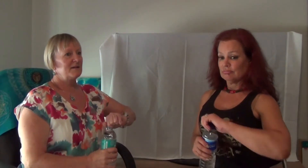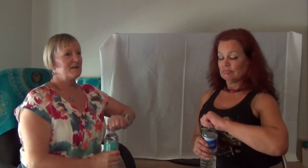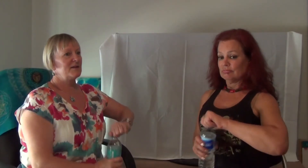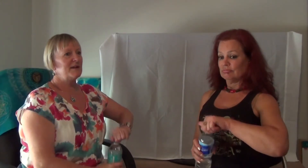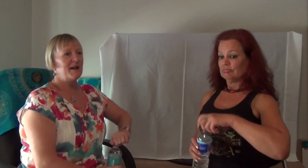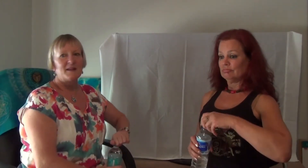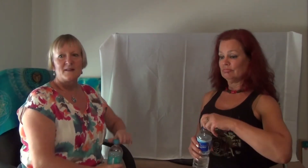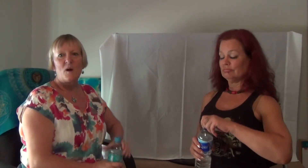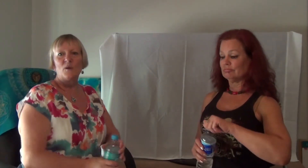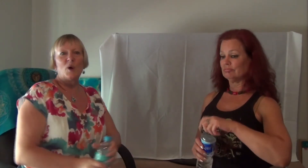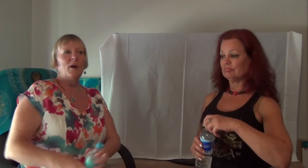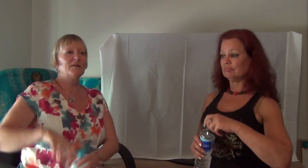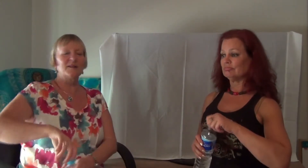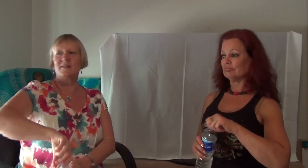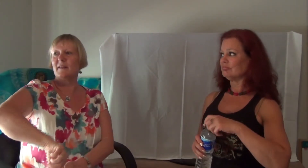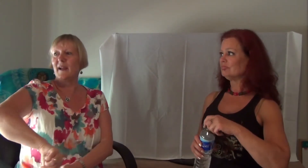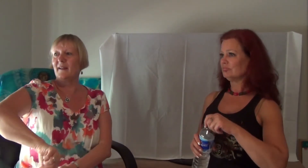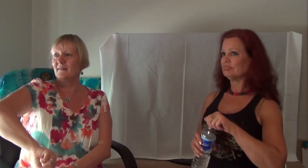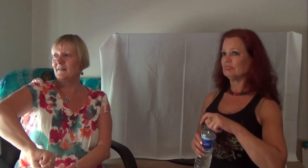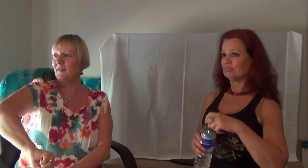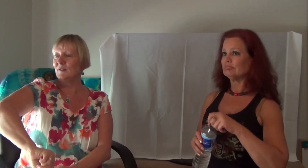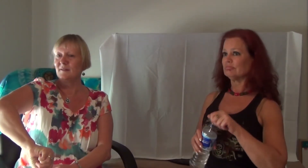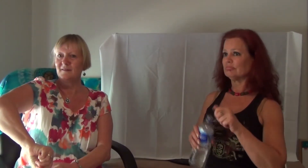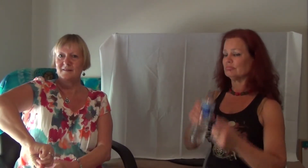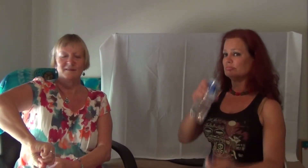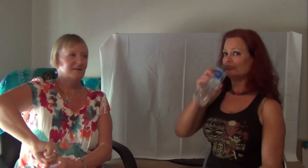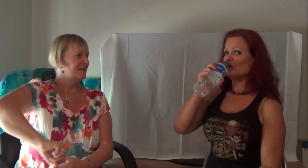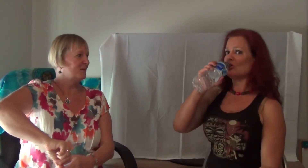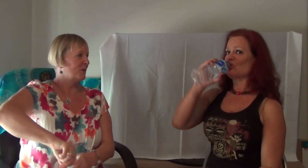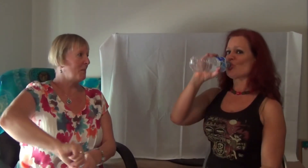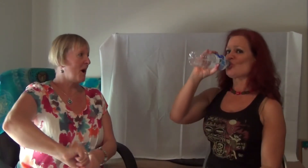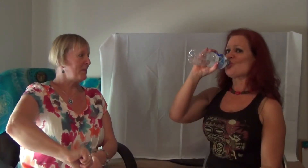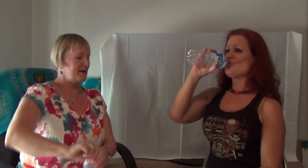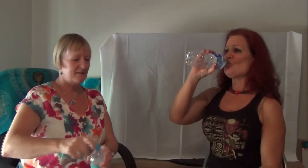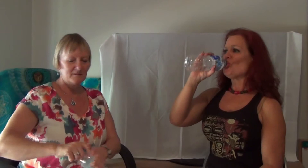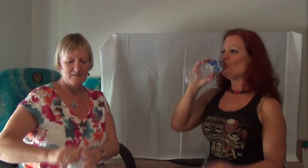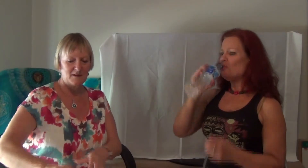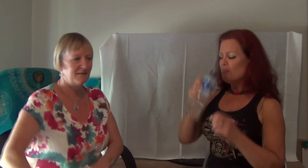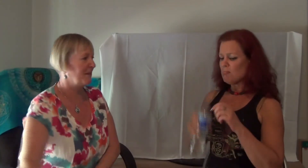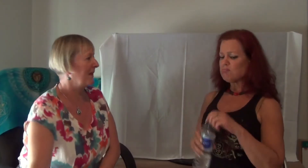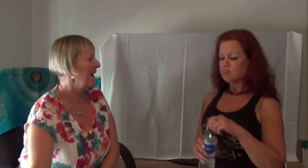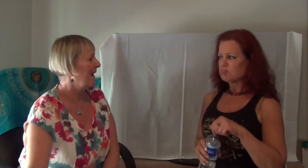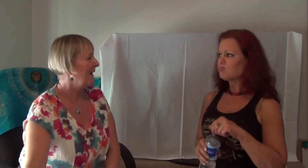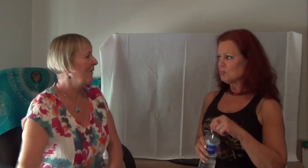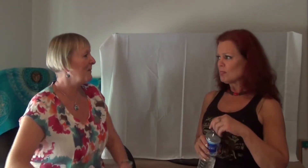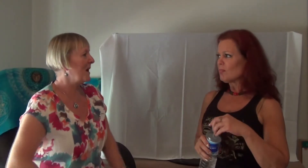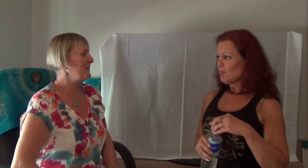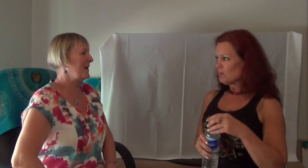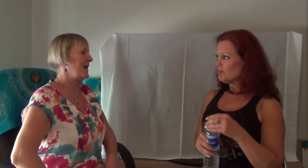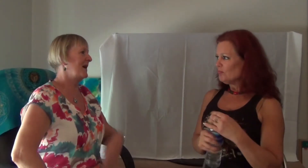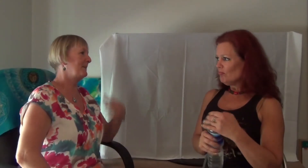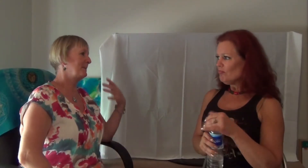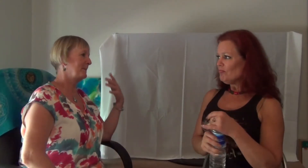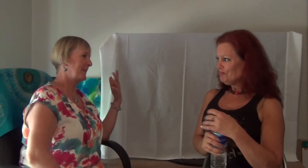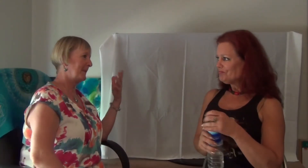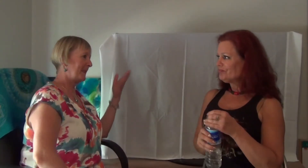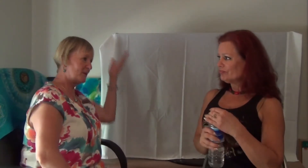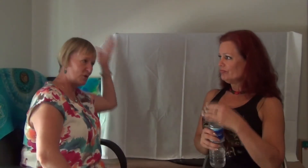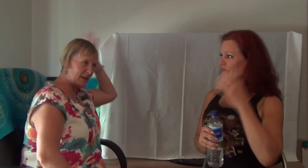So see how there's a whole lot just in that, you know, what might be trapped